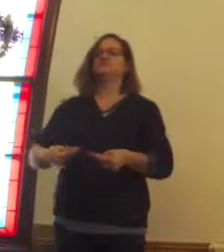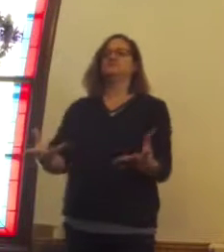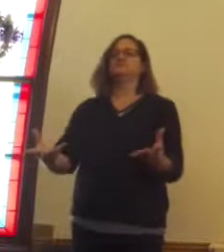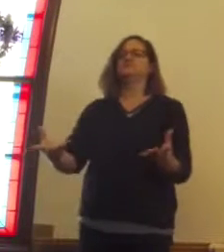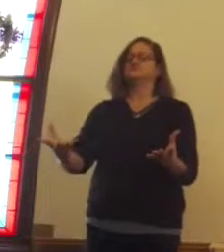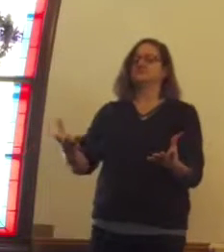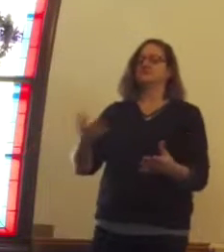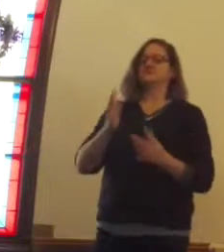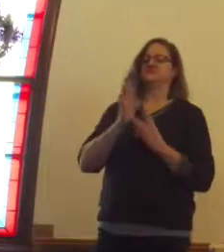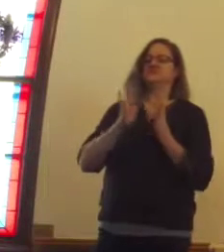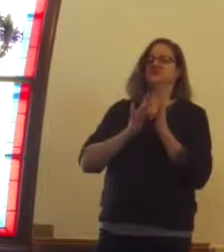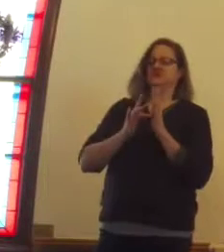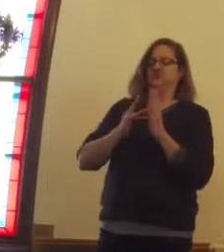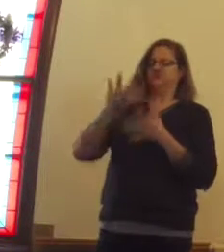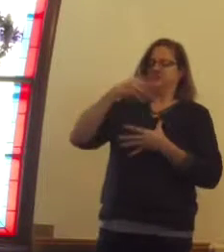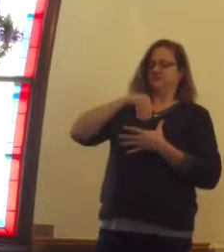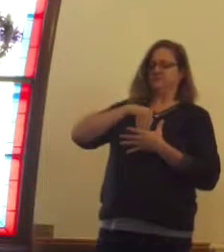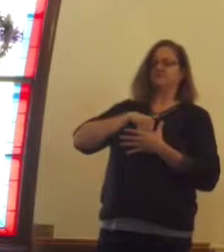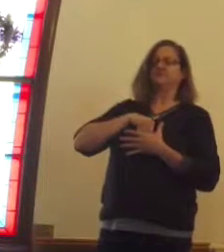Think about that.